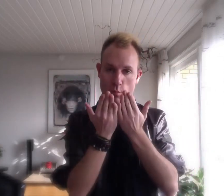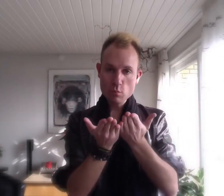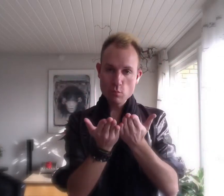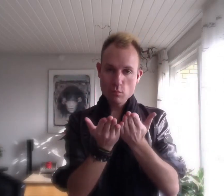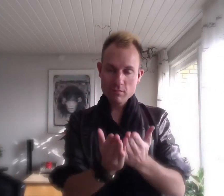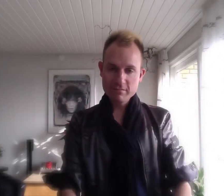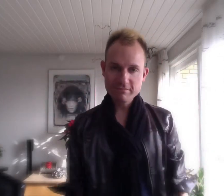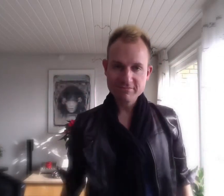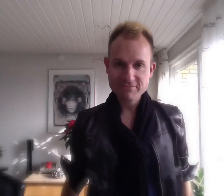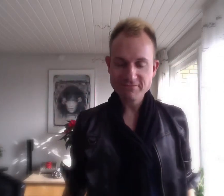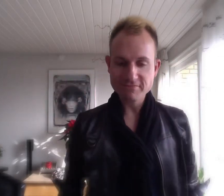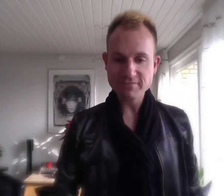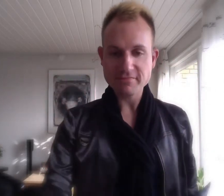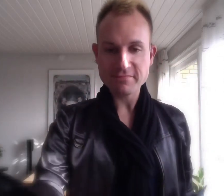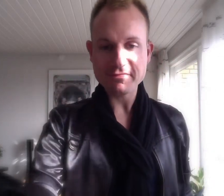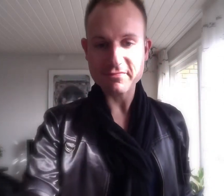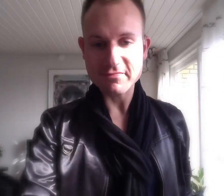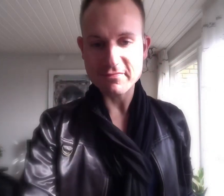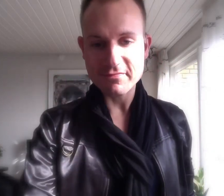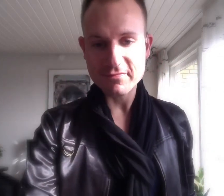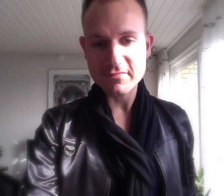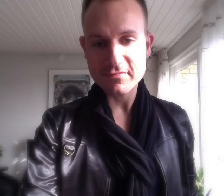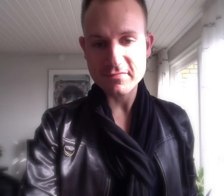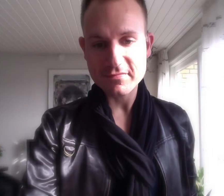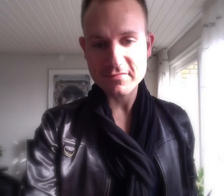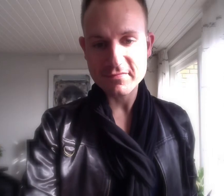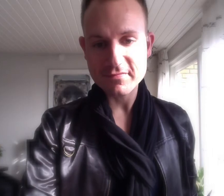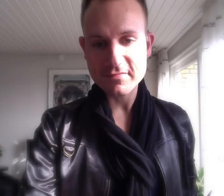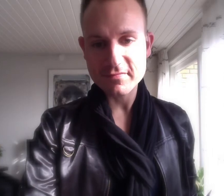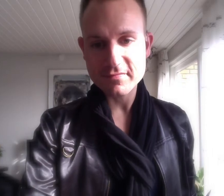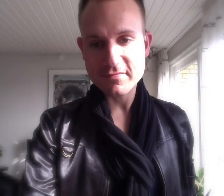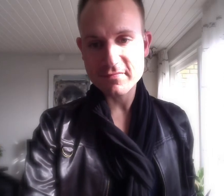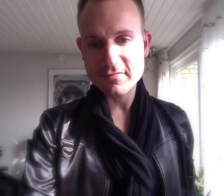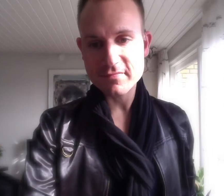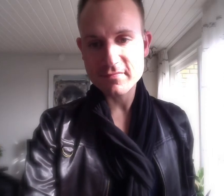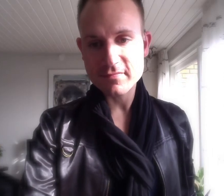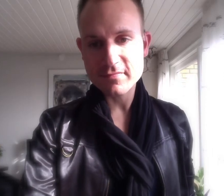If I don't have You You